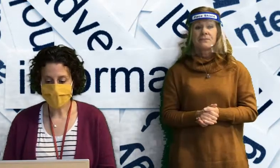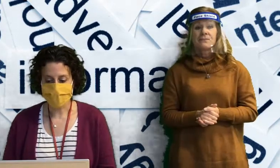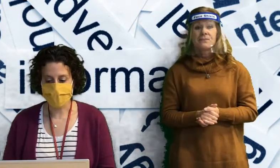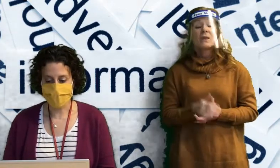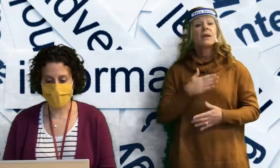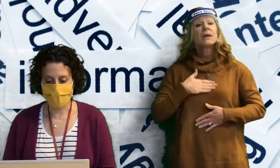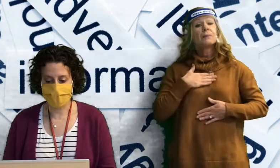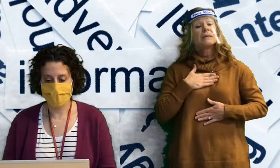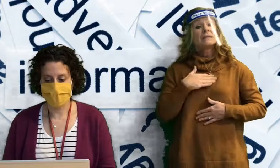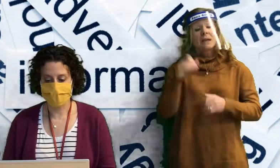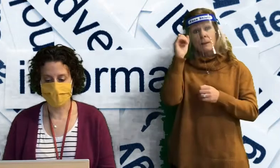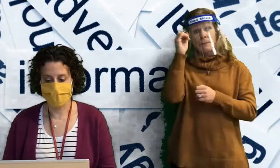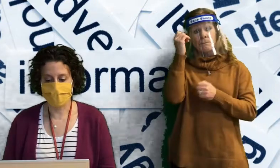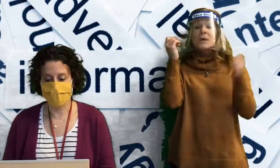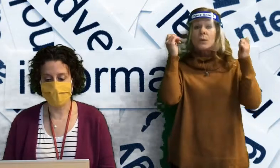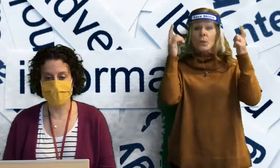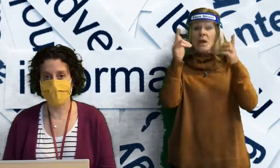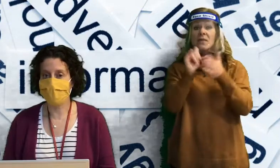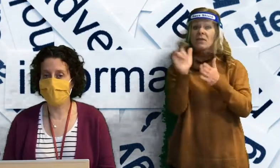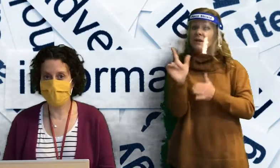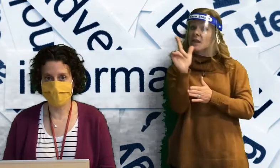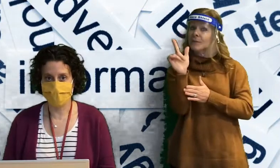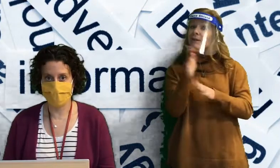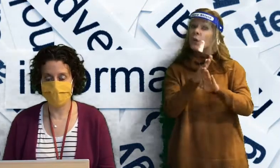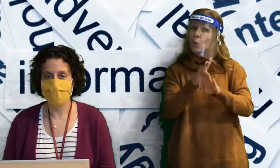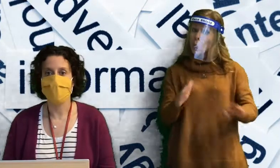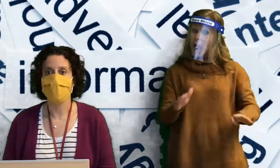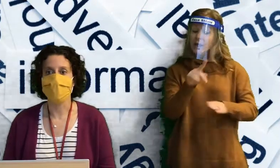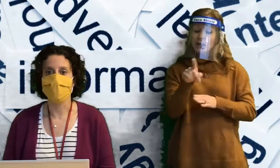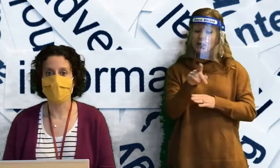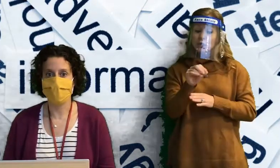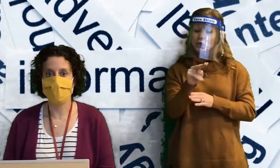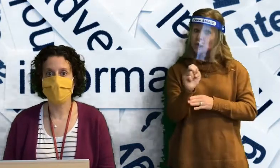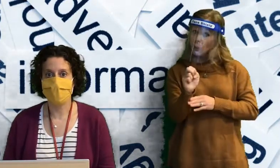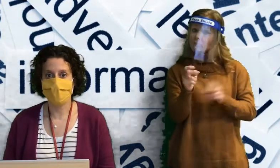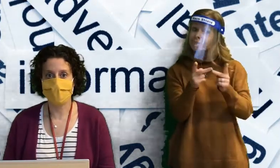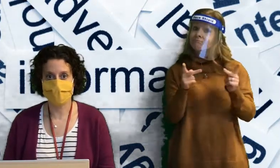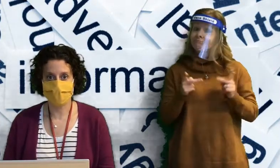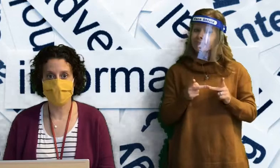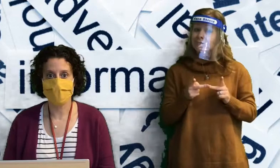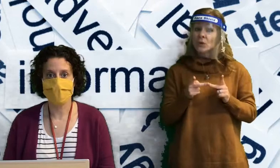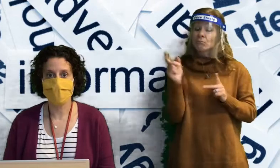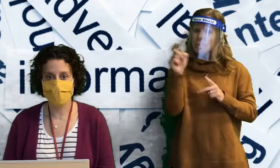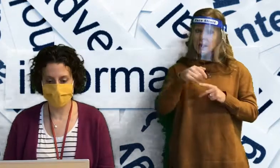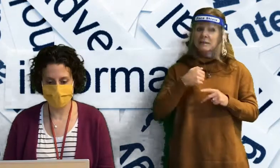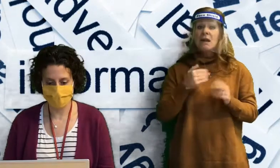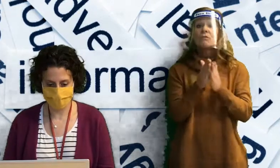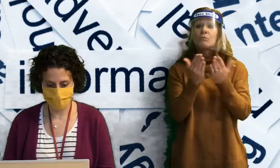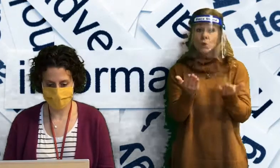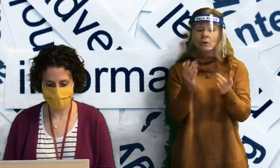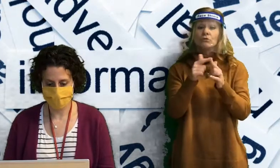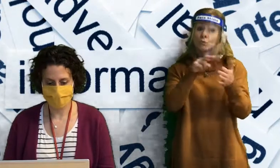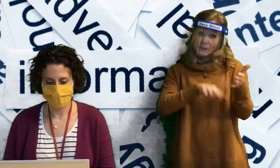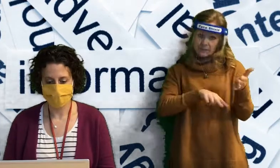Please be aware that the library library is a quiet zone and you must have a book to read.